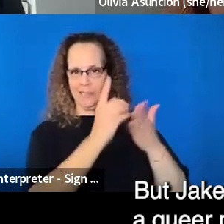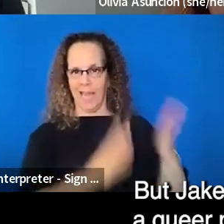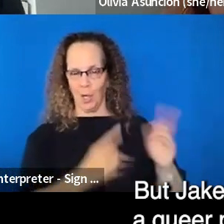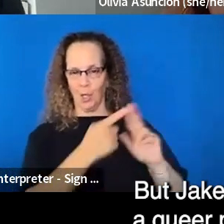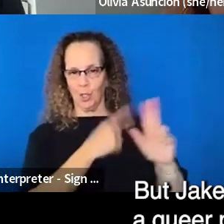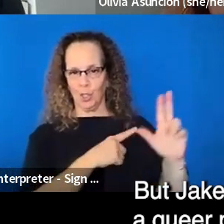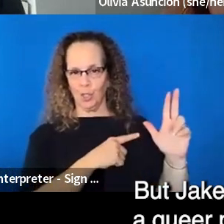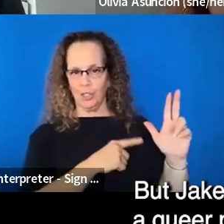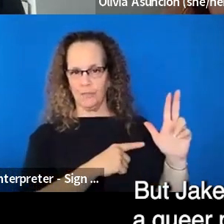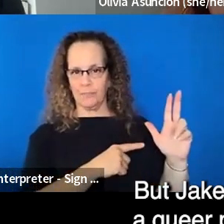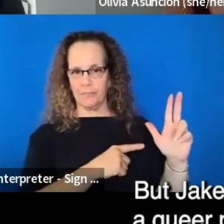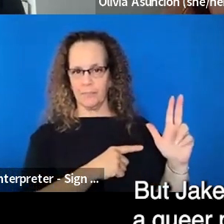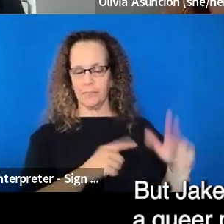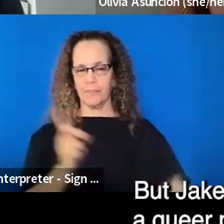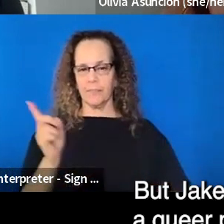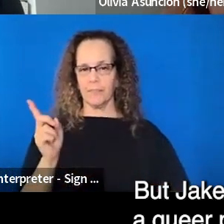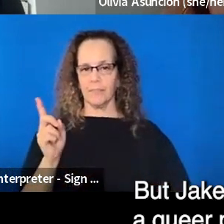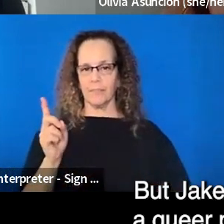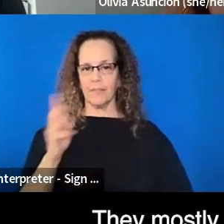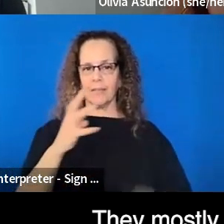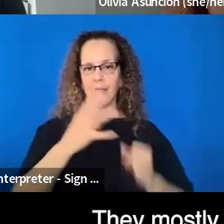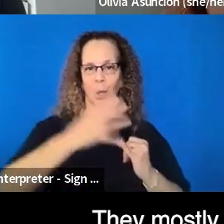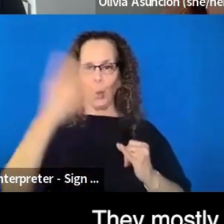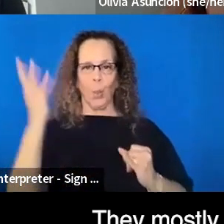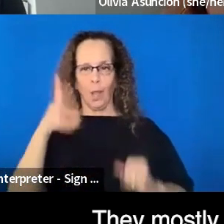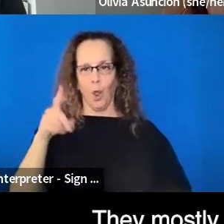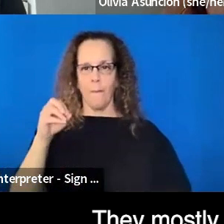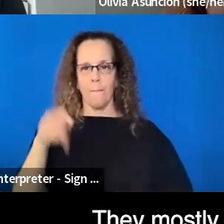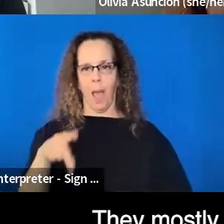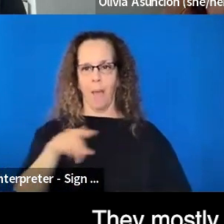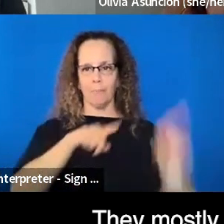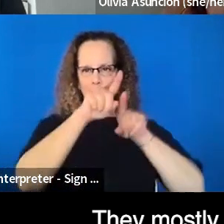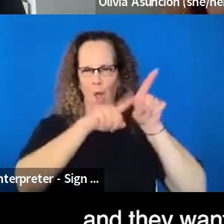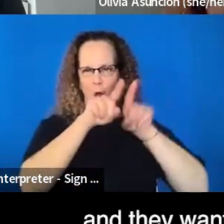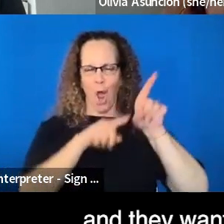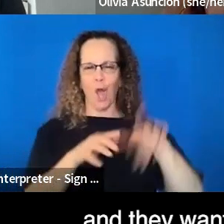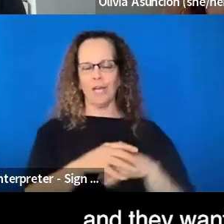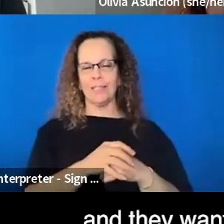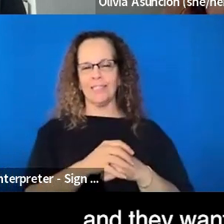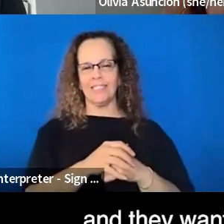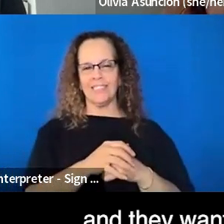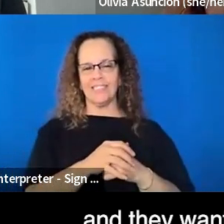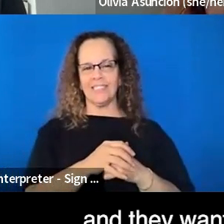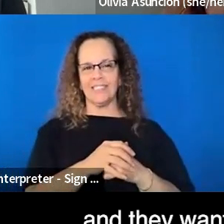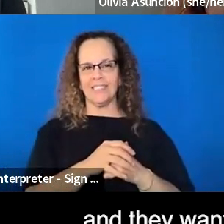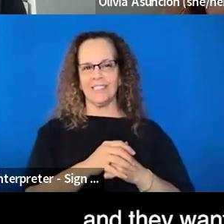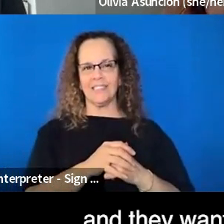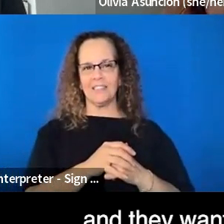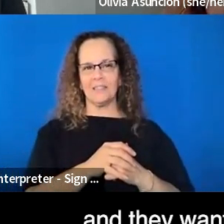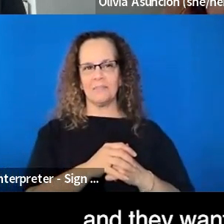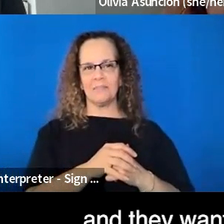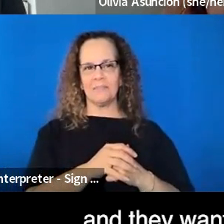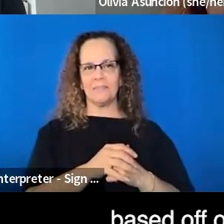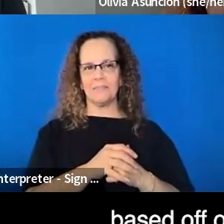Vogues, uh, is like a queer pop star here. They, they mostly just go by Vogues and they wanted to make, um,